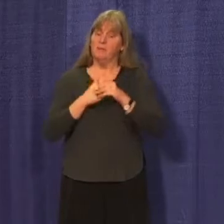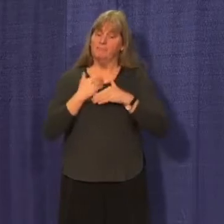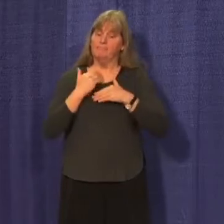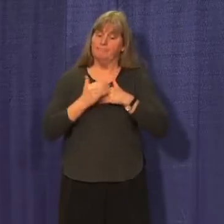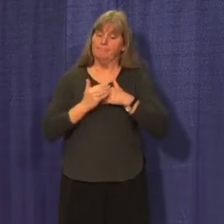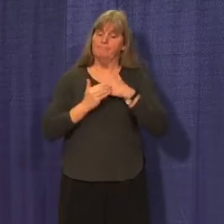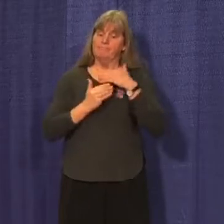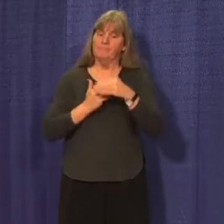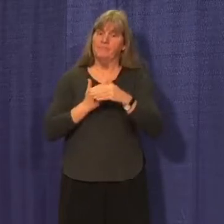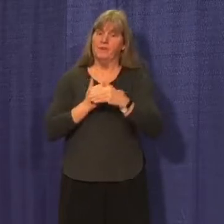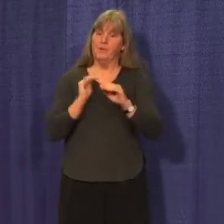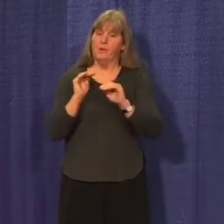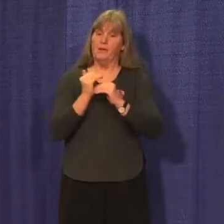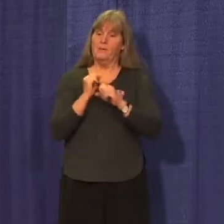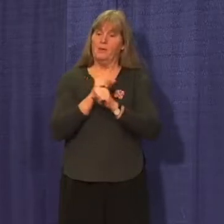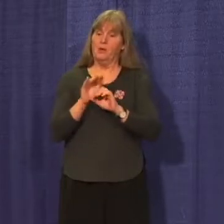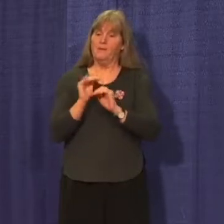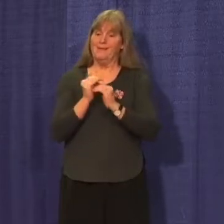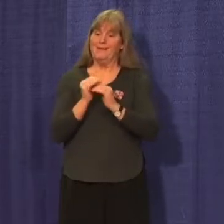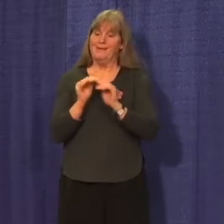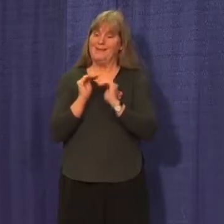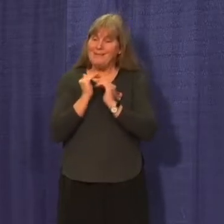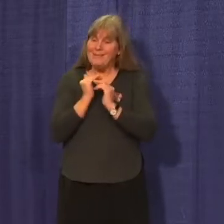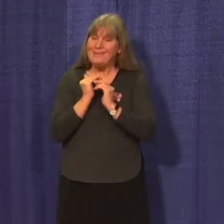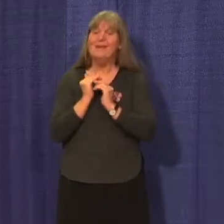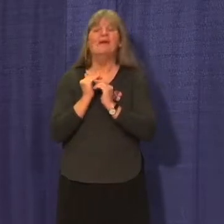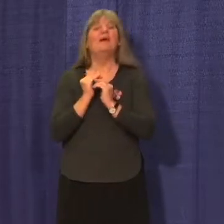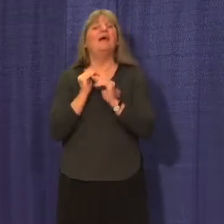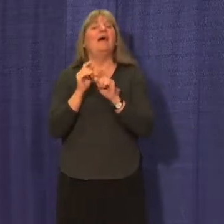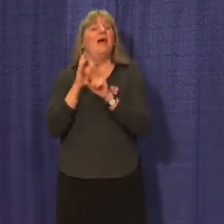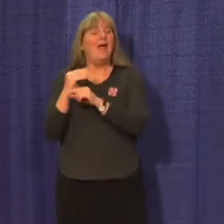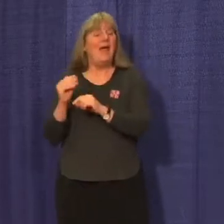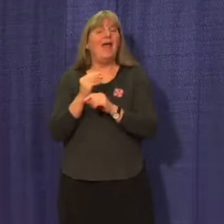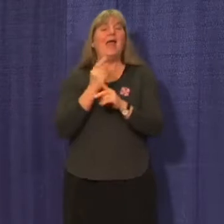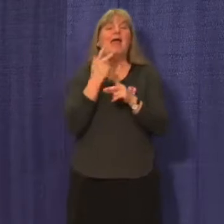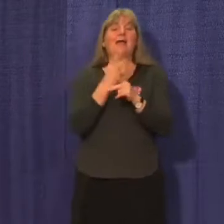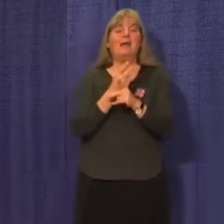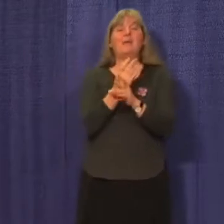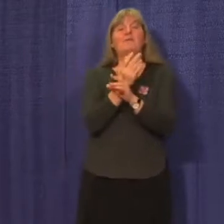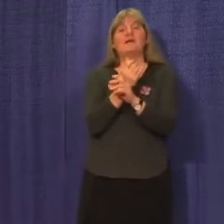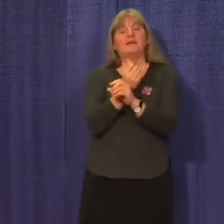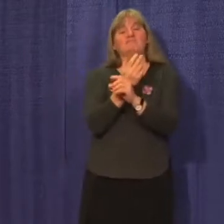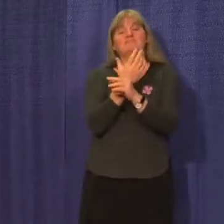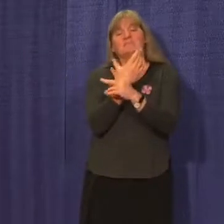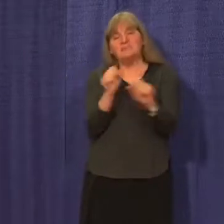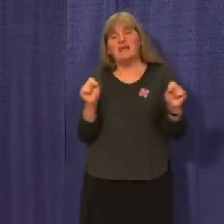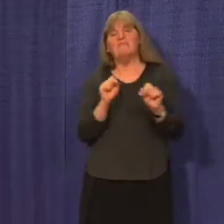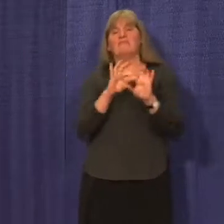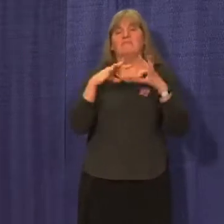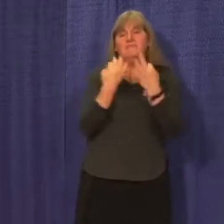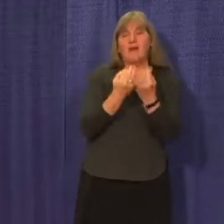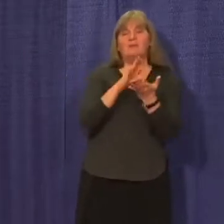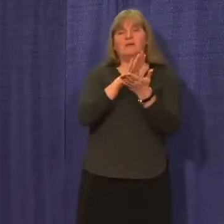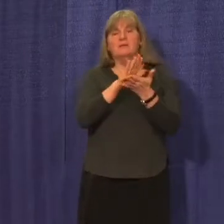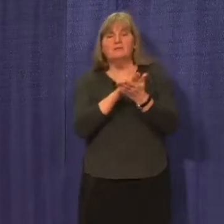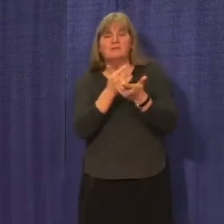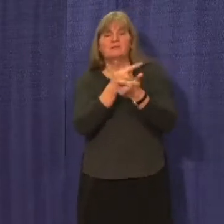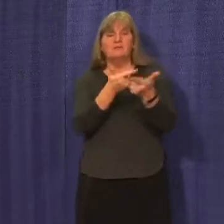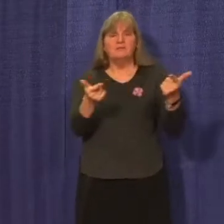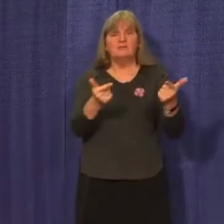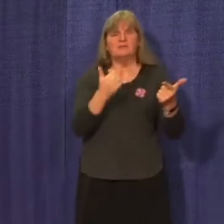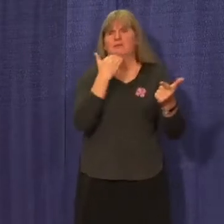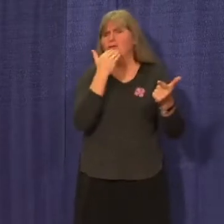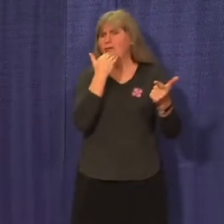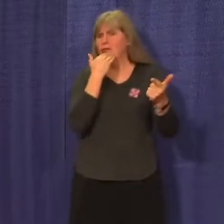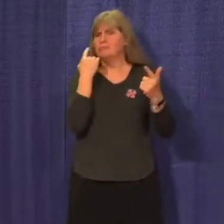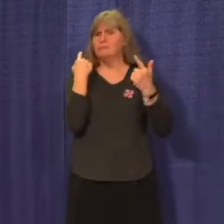taken to limit the spread of COVID-19 and keep students, families, and our community safe have brought new opportunities and